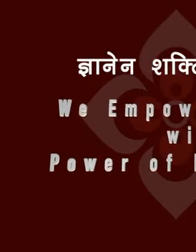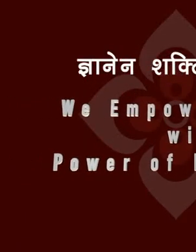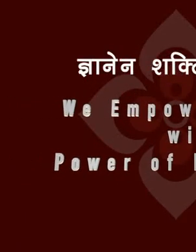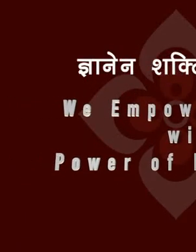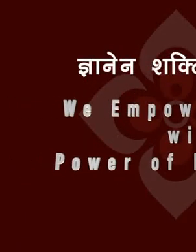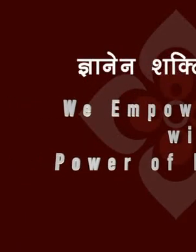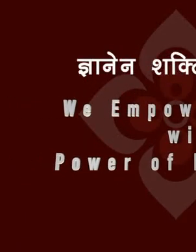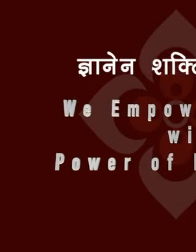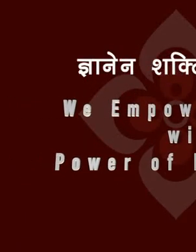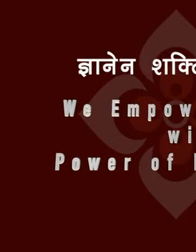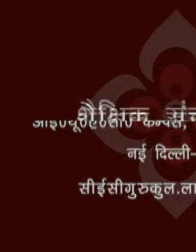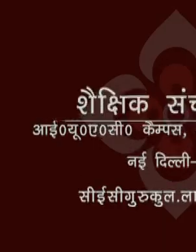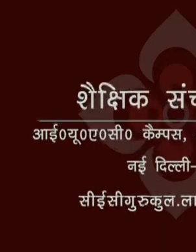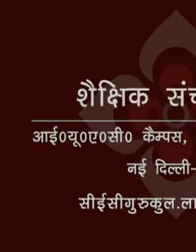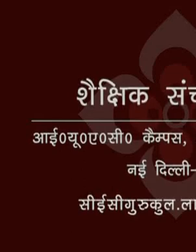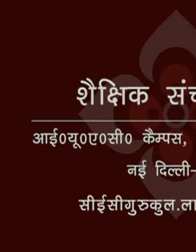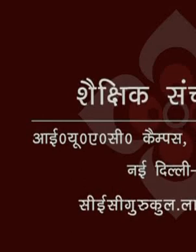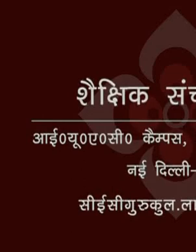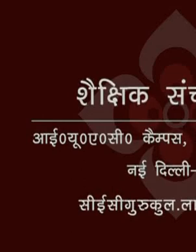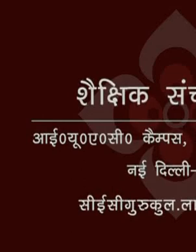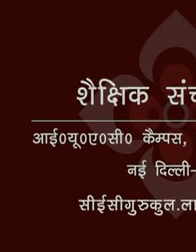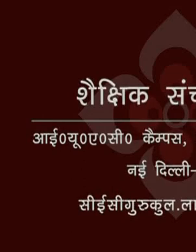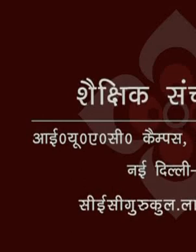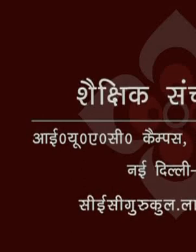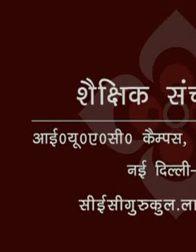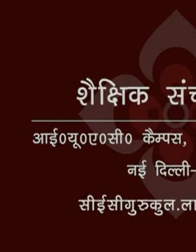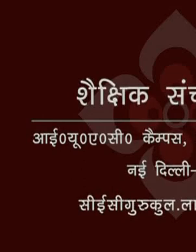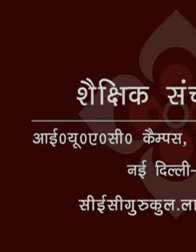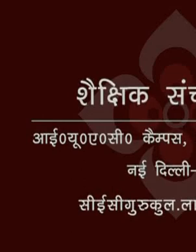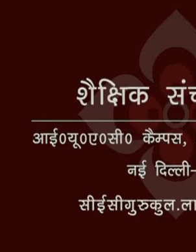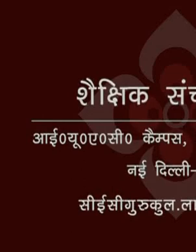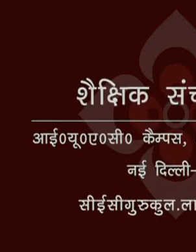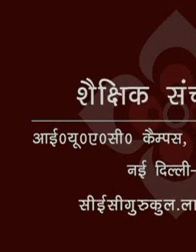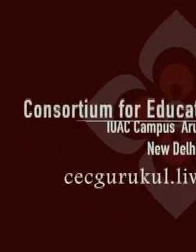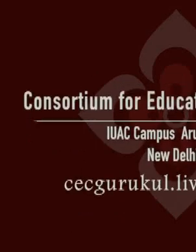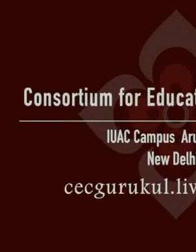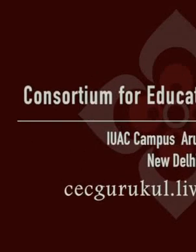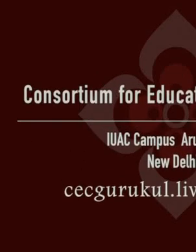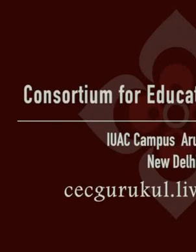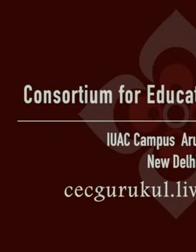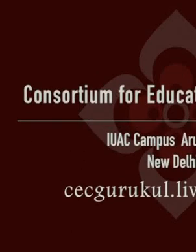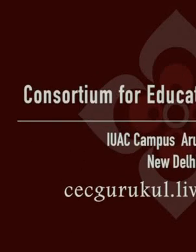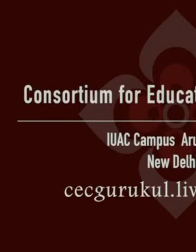I've 3nd 2nd 3nd